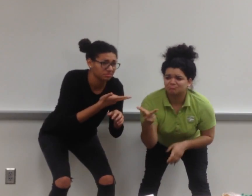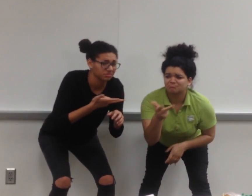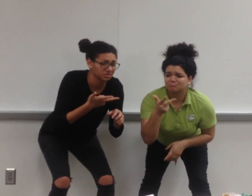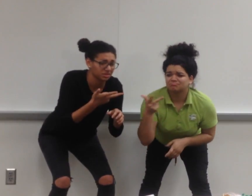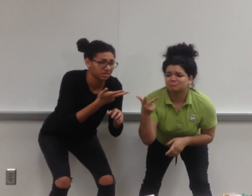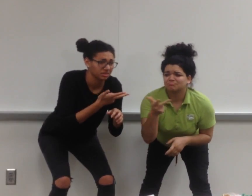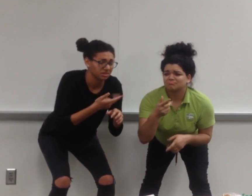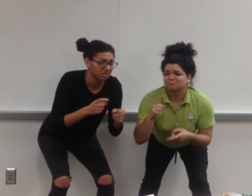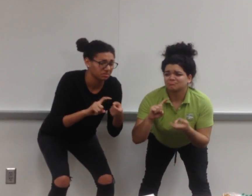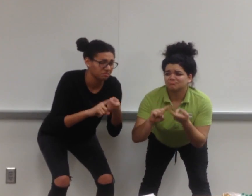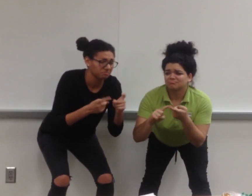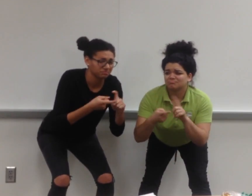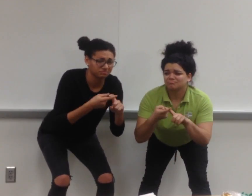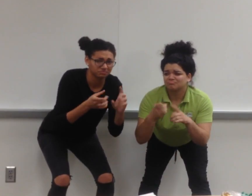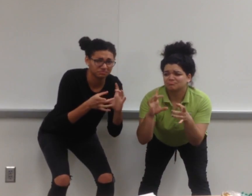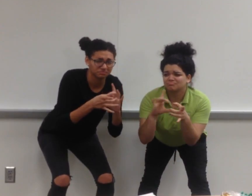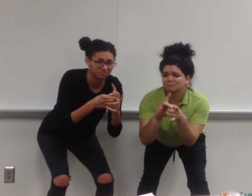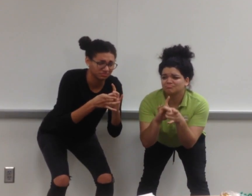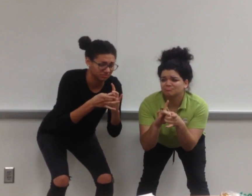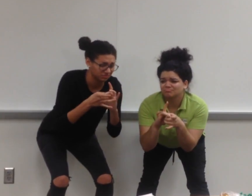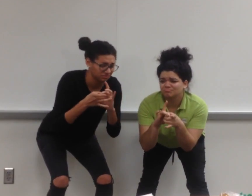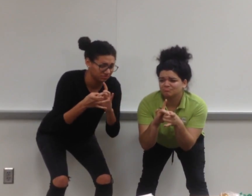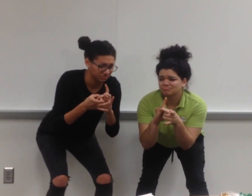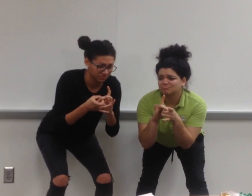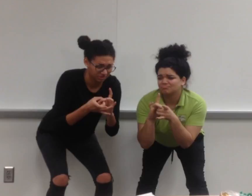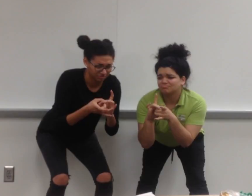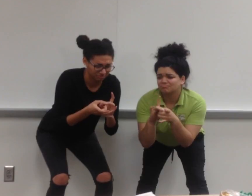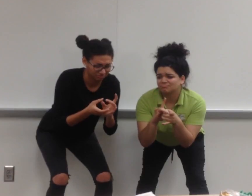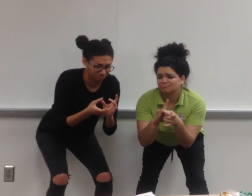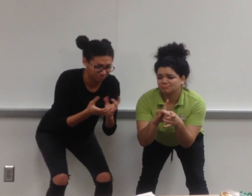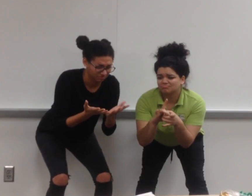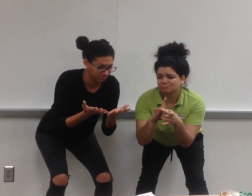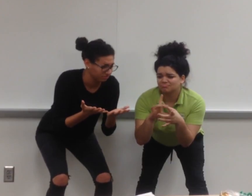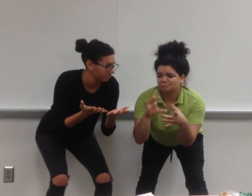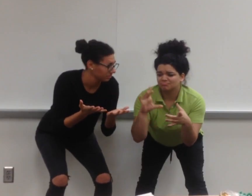short, our path is due